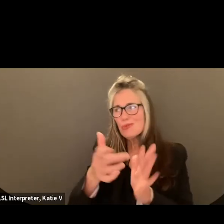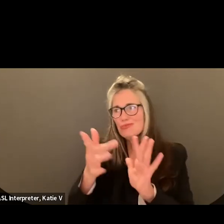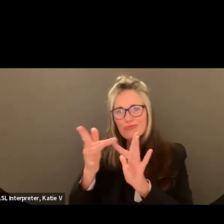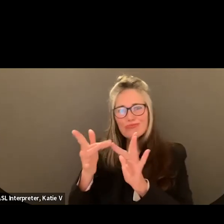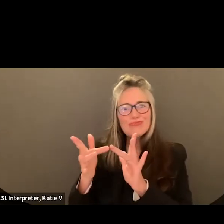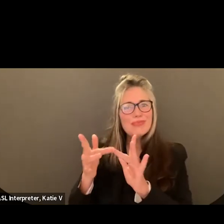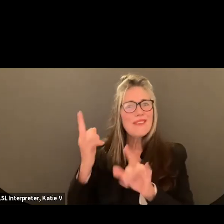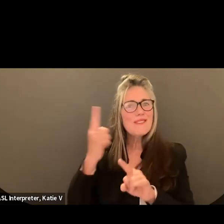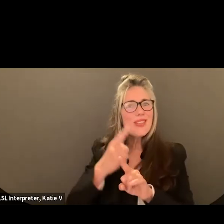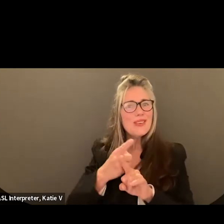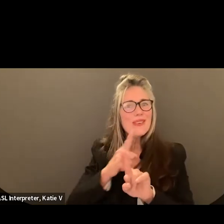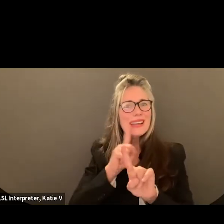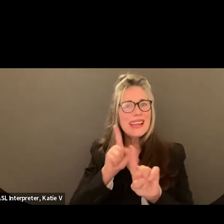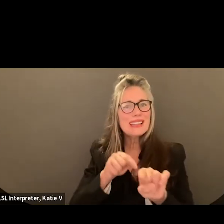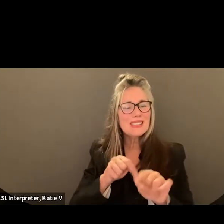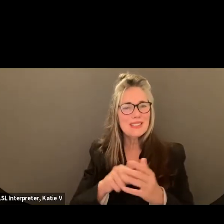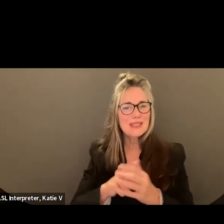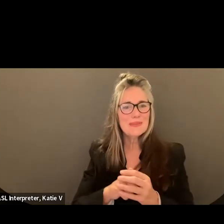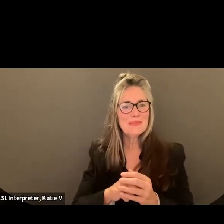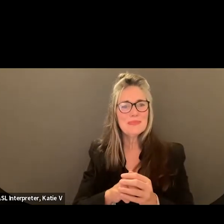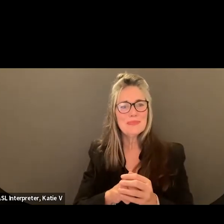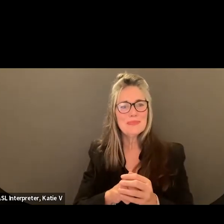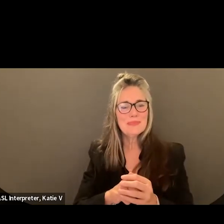Y es una persona encantadora.